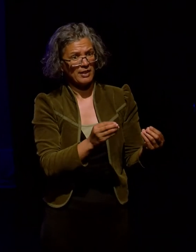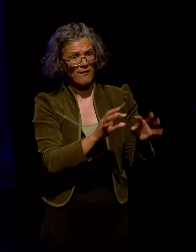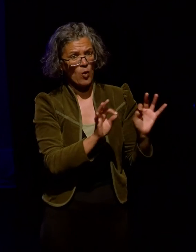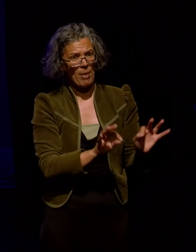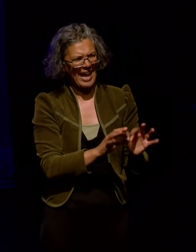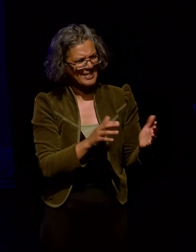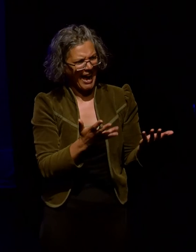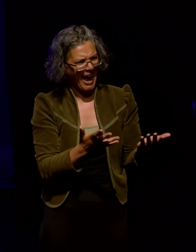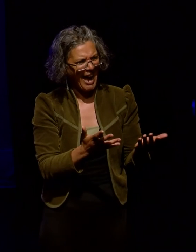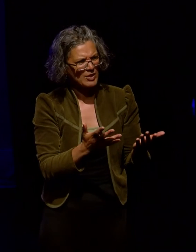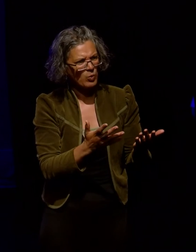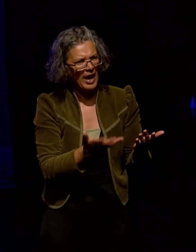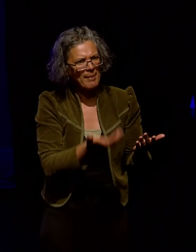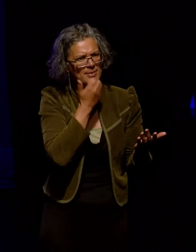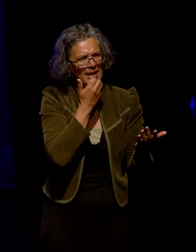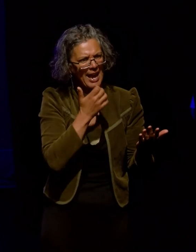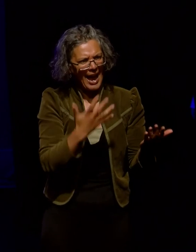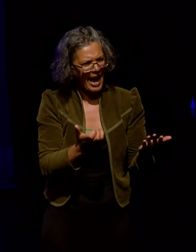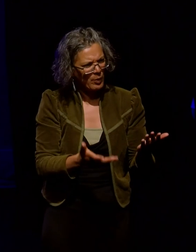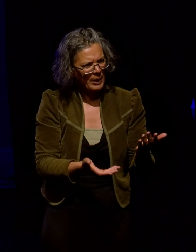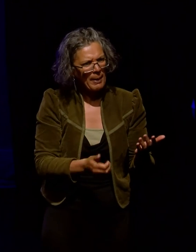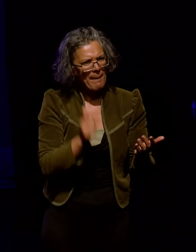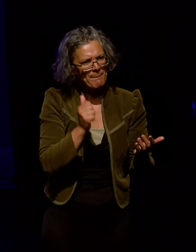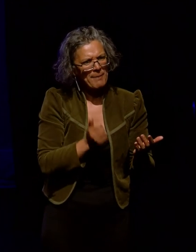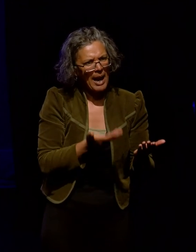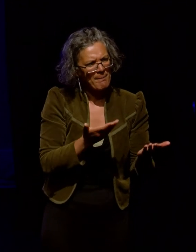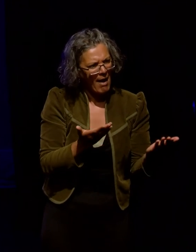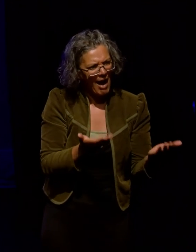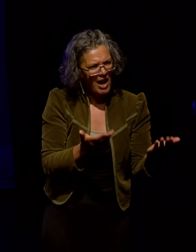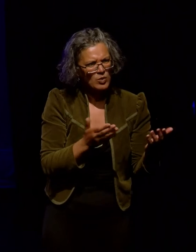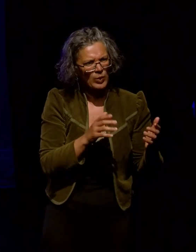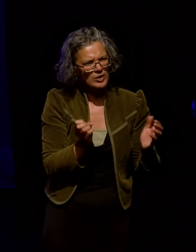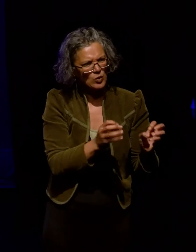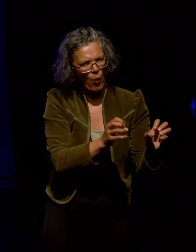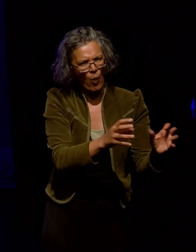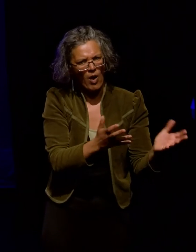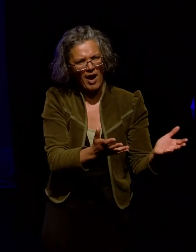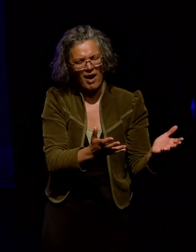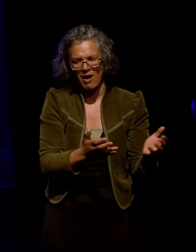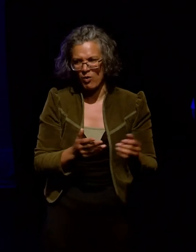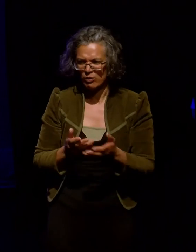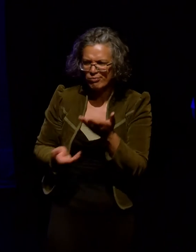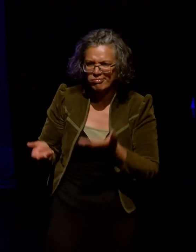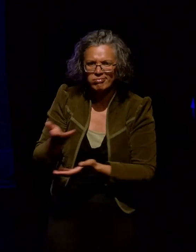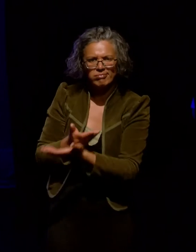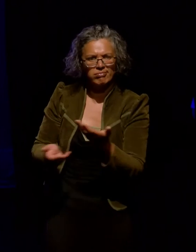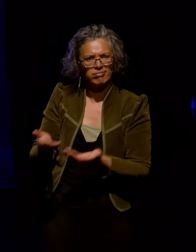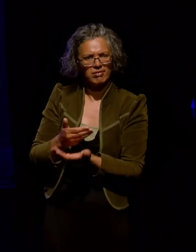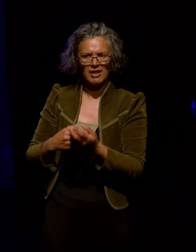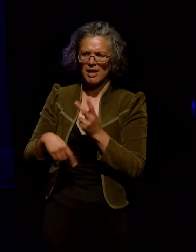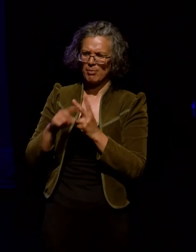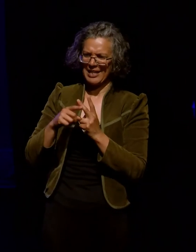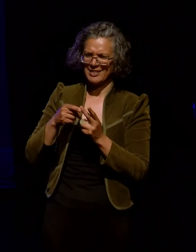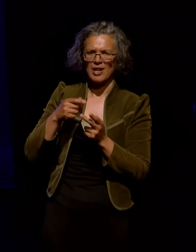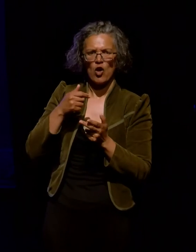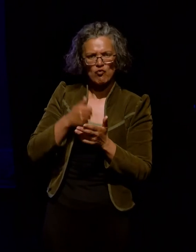store and back up these files? We've also discussed and sort of tried to promote the importance of ensuring regular